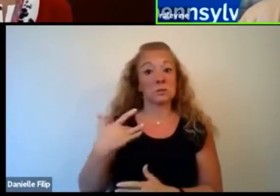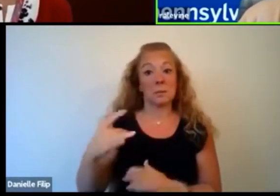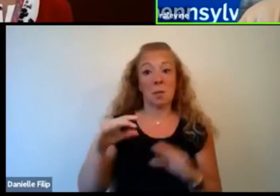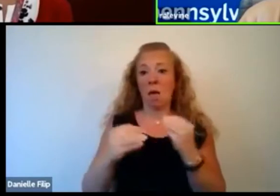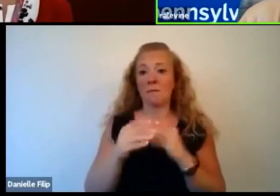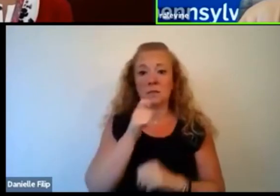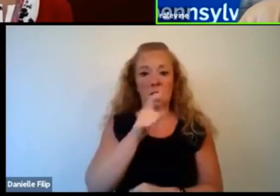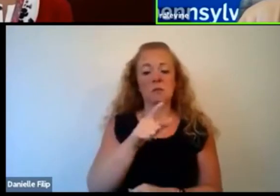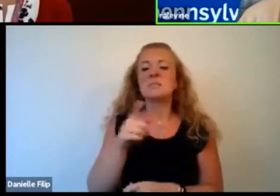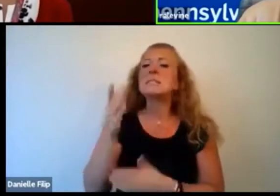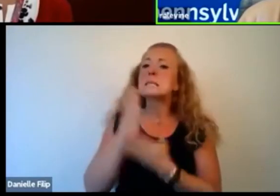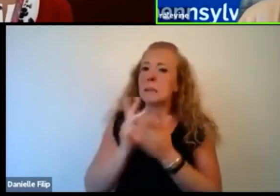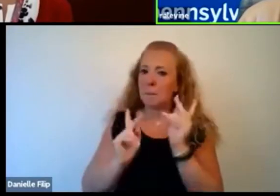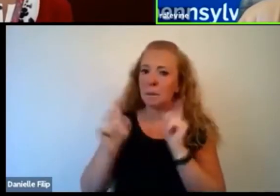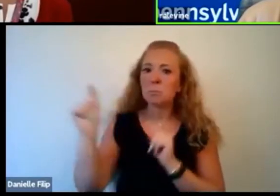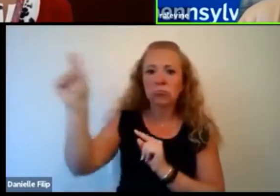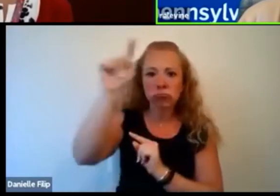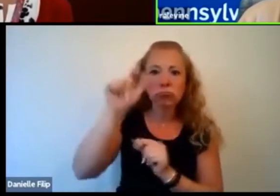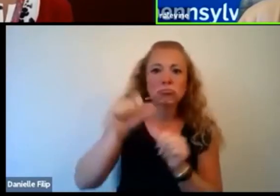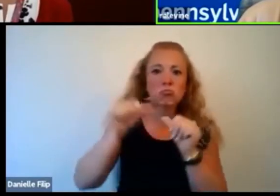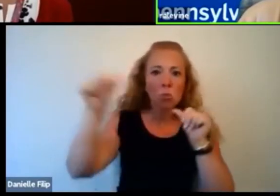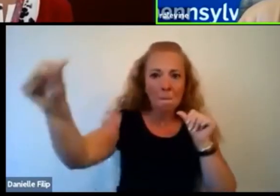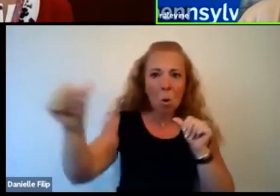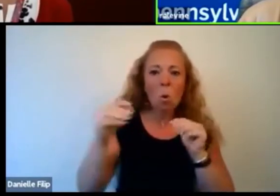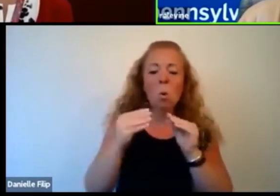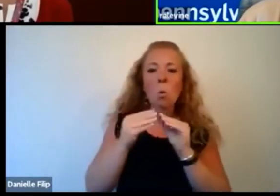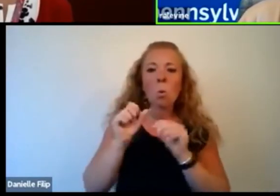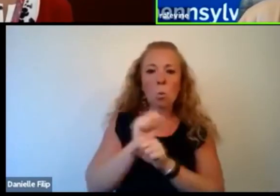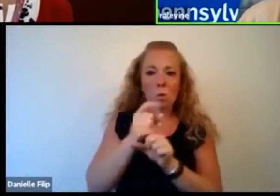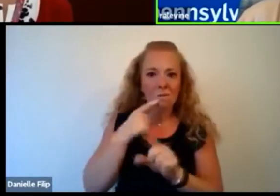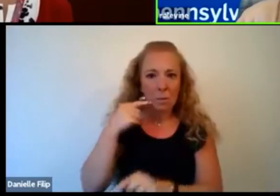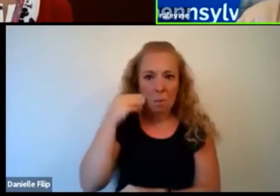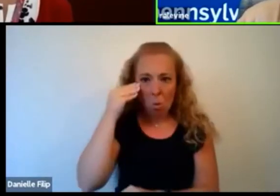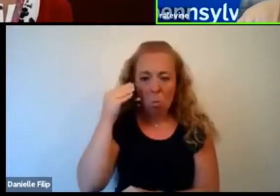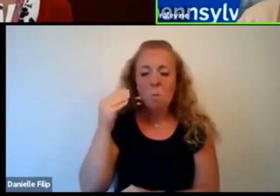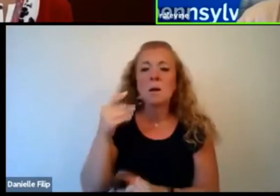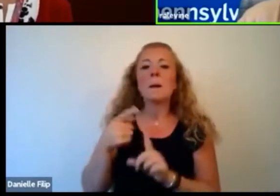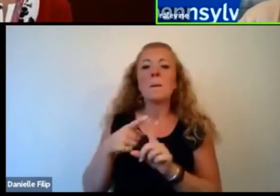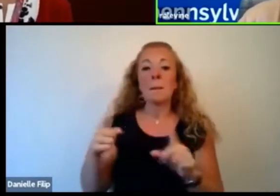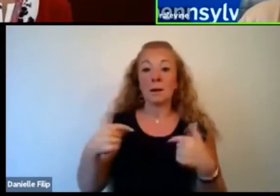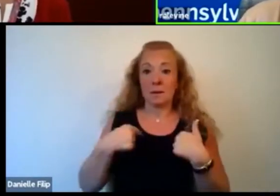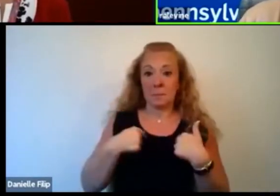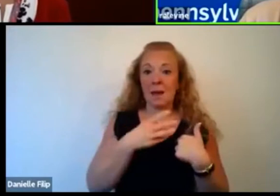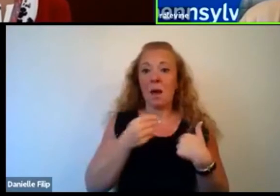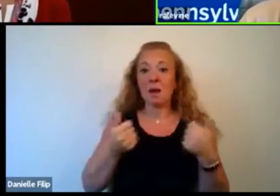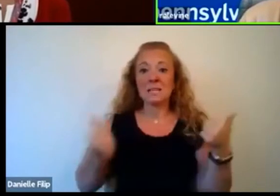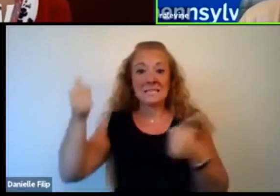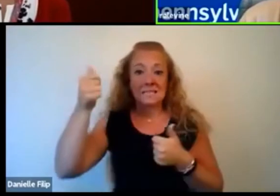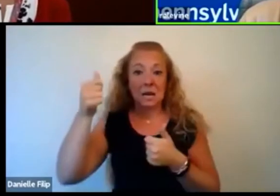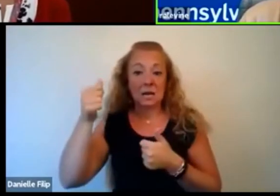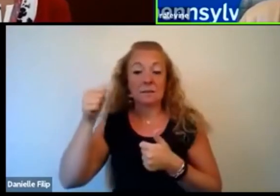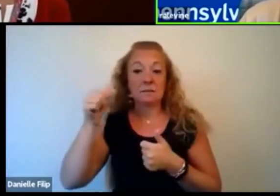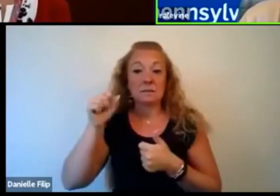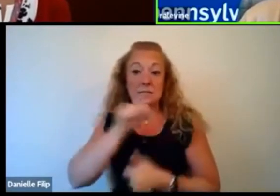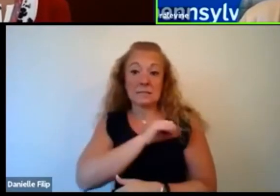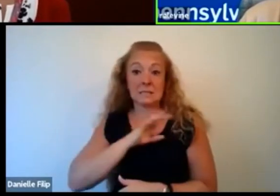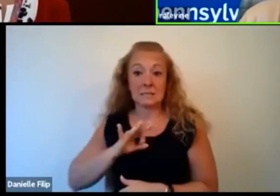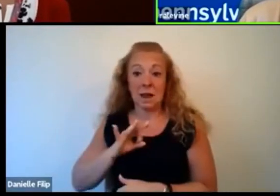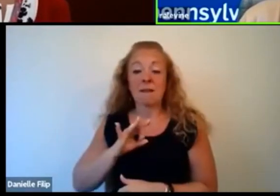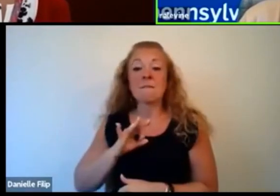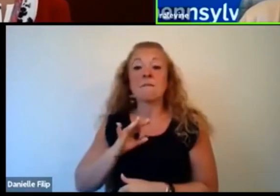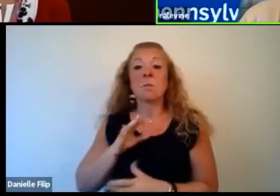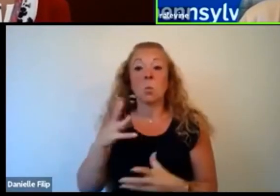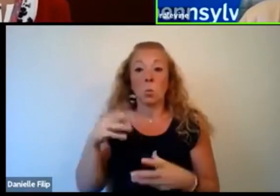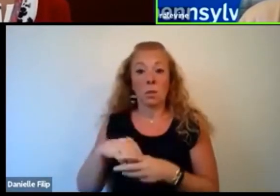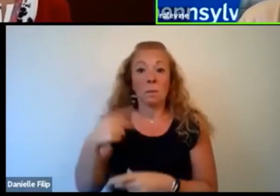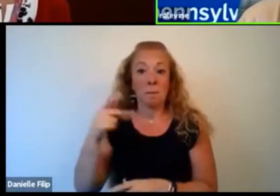remotely from home. But most of myself and our executive staff at the Pennsylvania Department of Health are